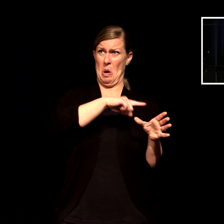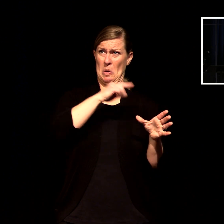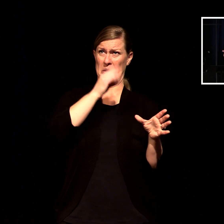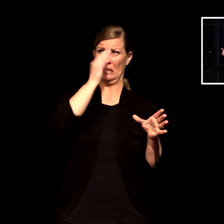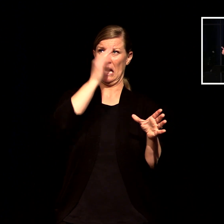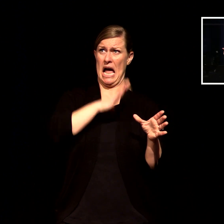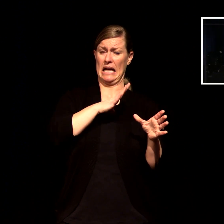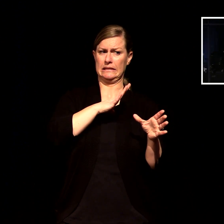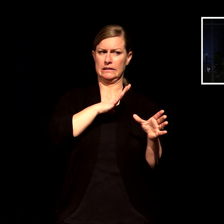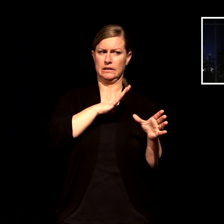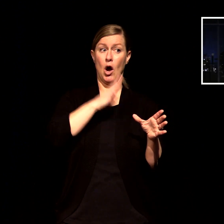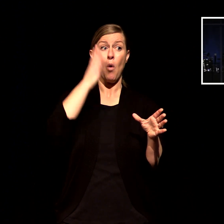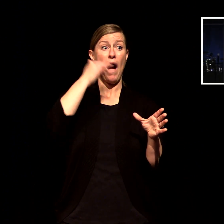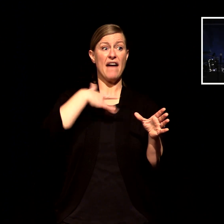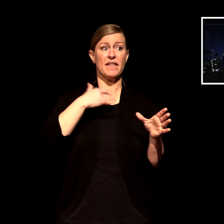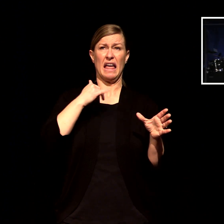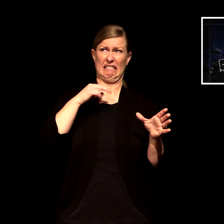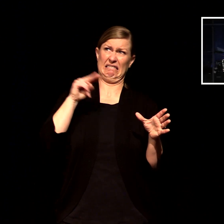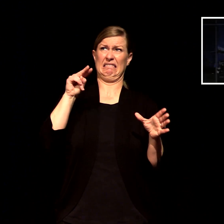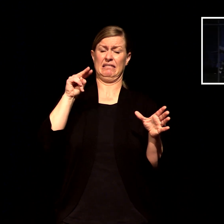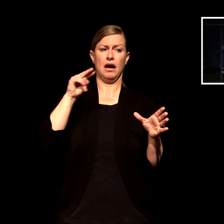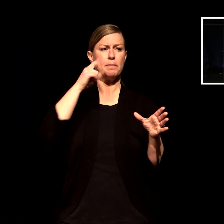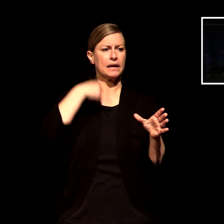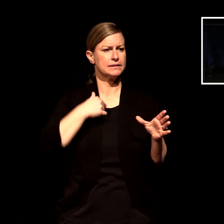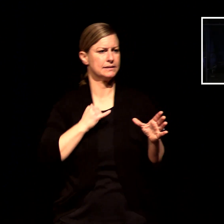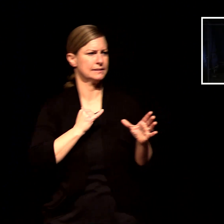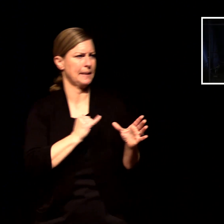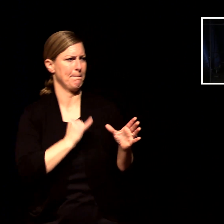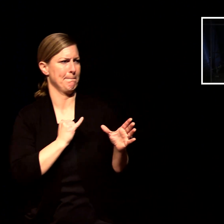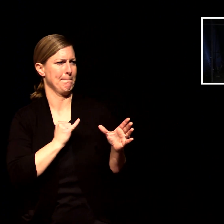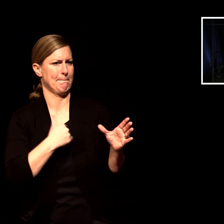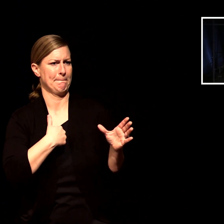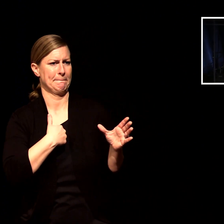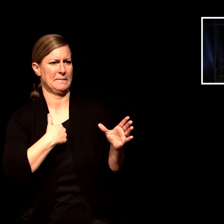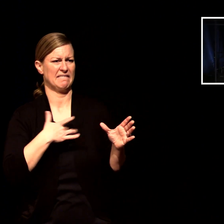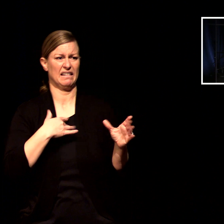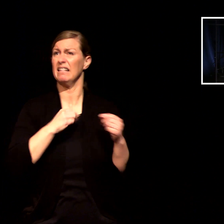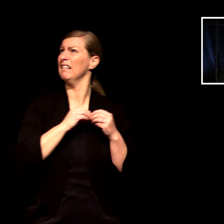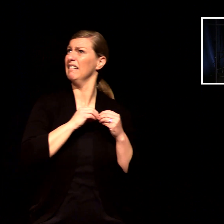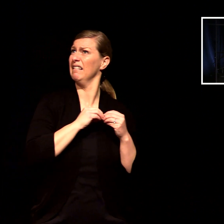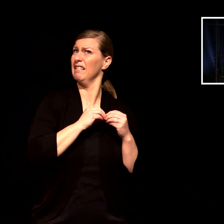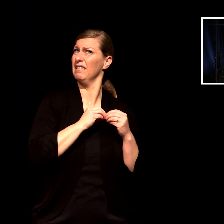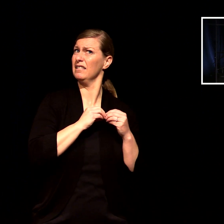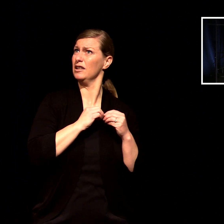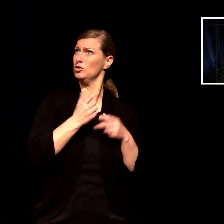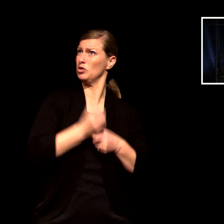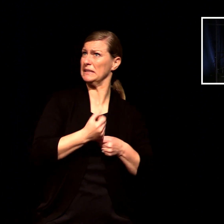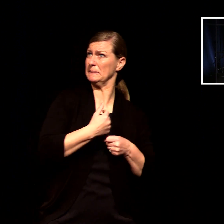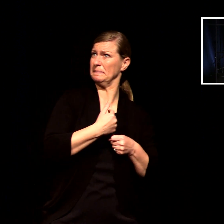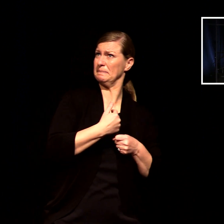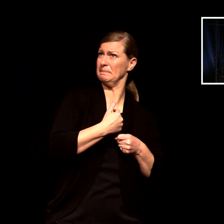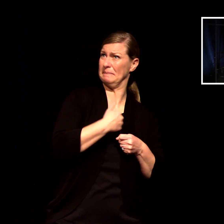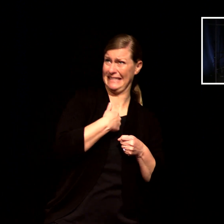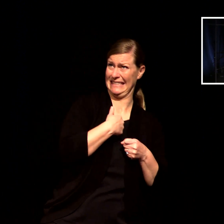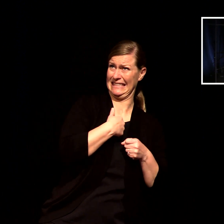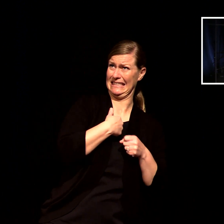honored and yet somewhat suspicious of a god who would trust me with that much and i'm like really god this guy